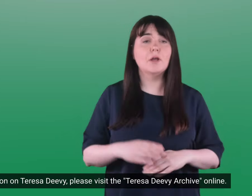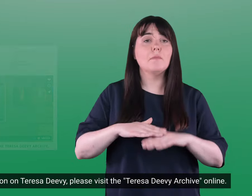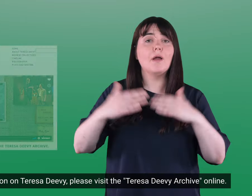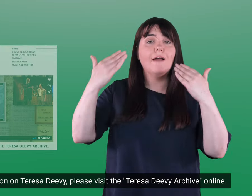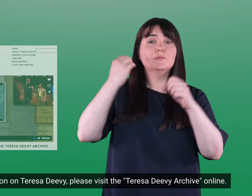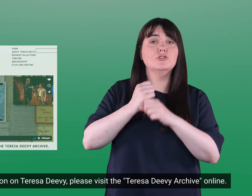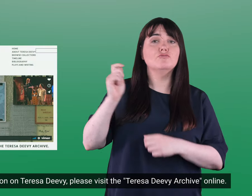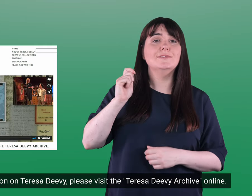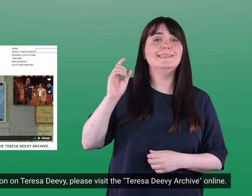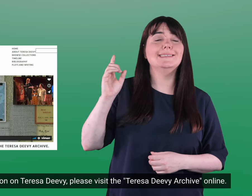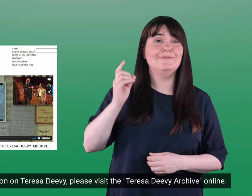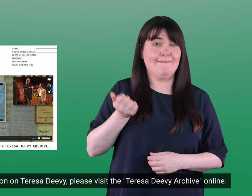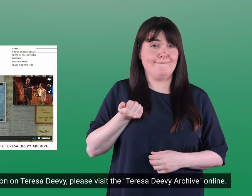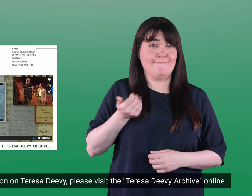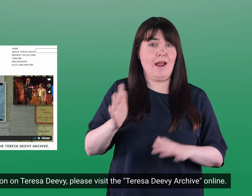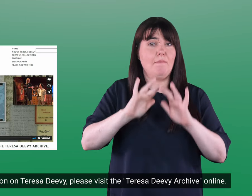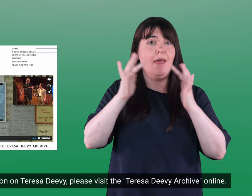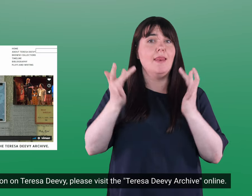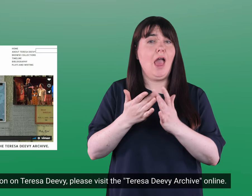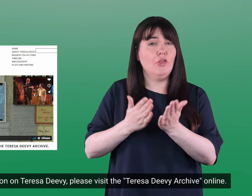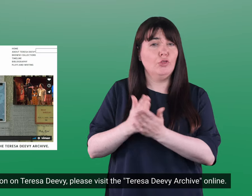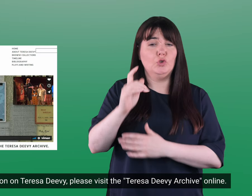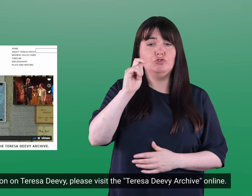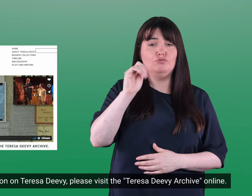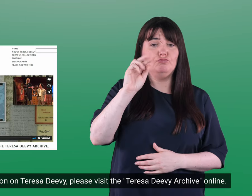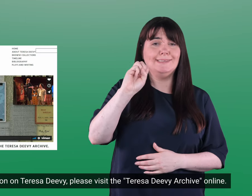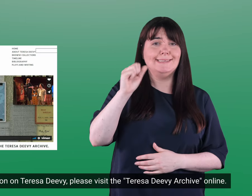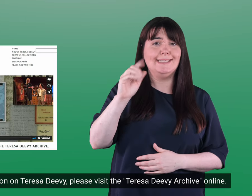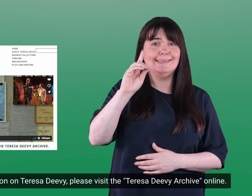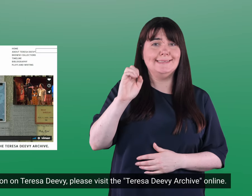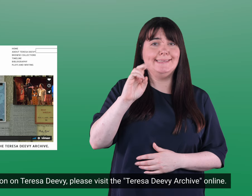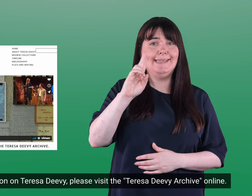For more information on Theresa Devey please visit the Theresa Devey archive online